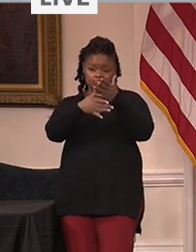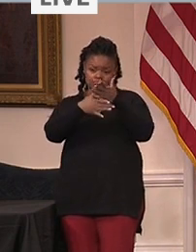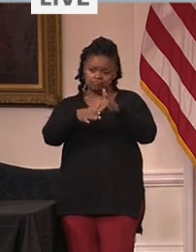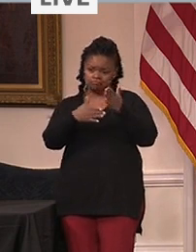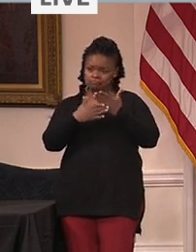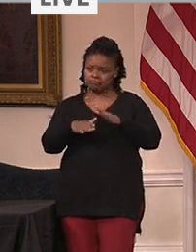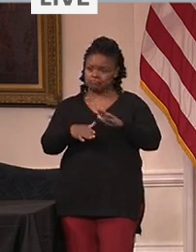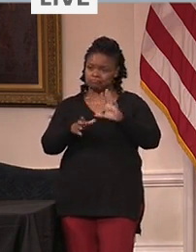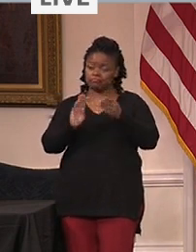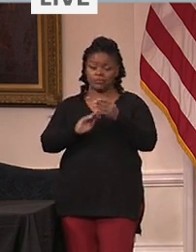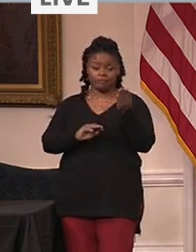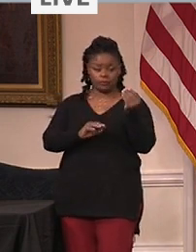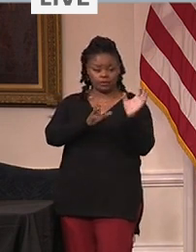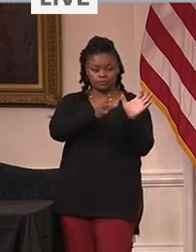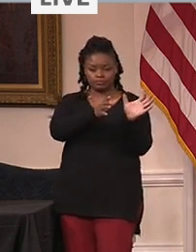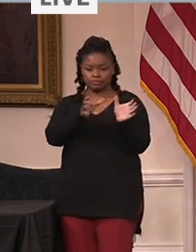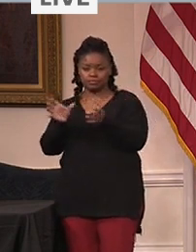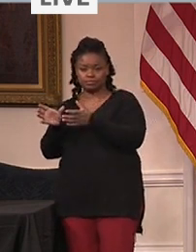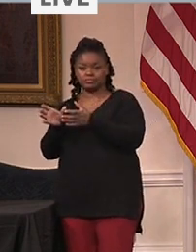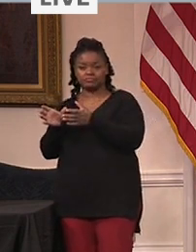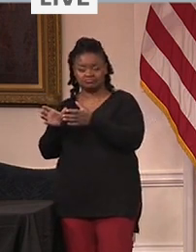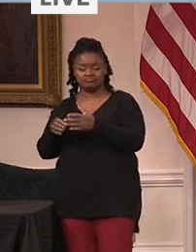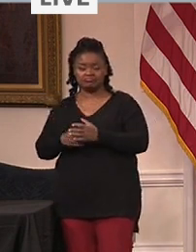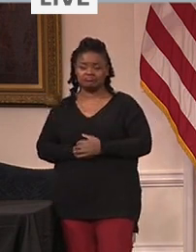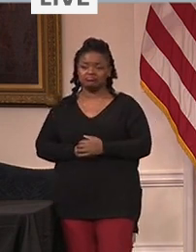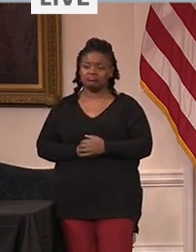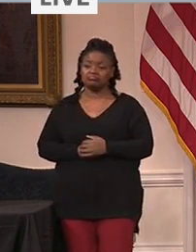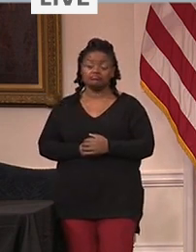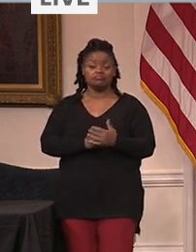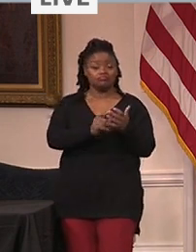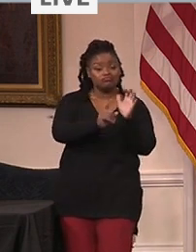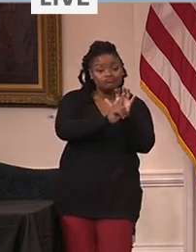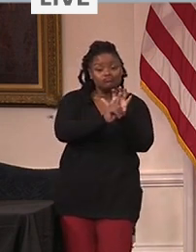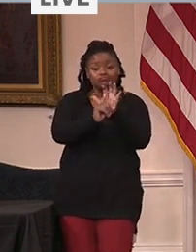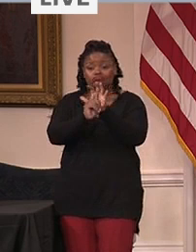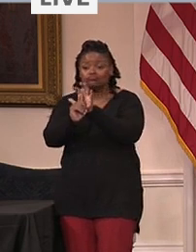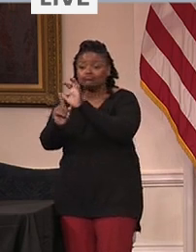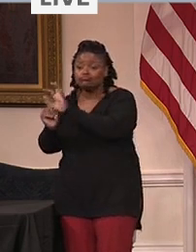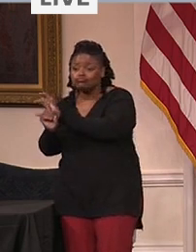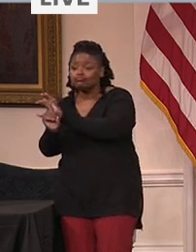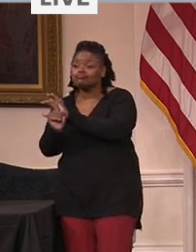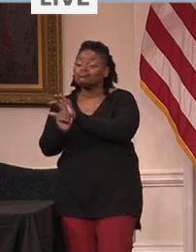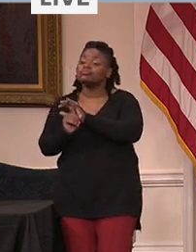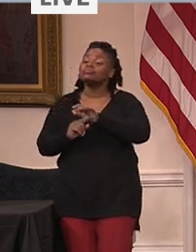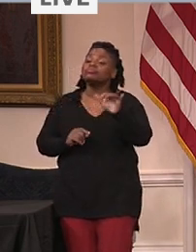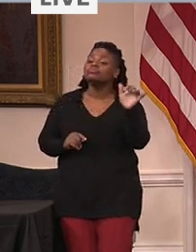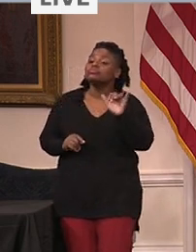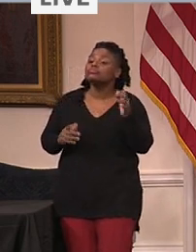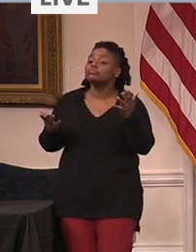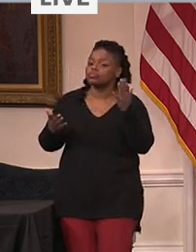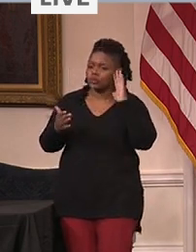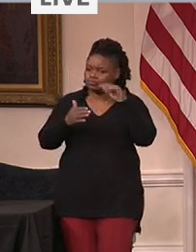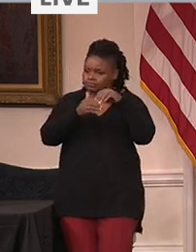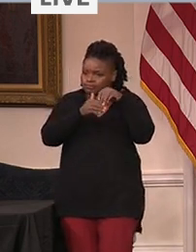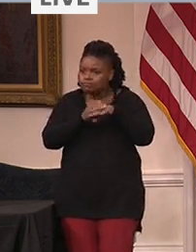Additionally, we're providing manpower to support congregate care and long term health facilities.